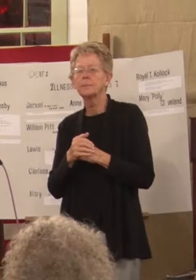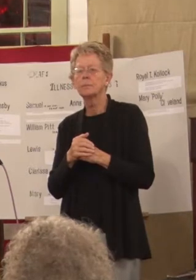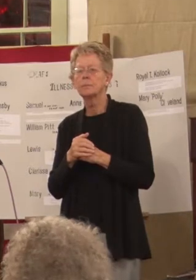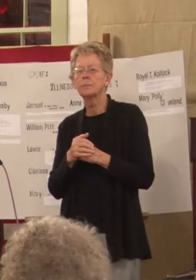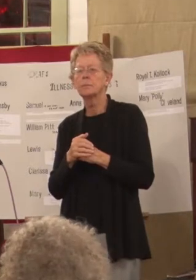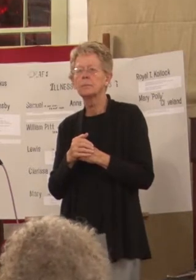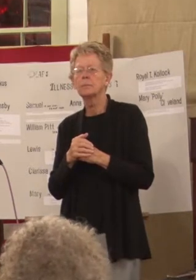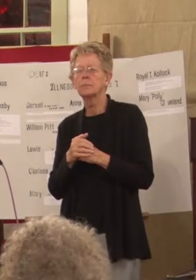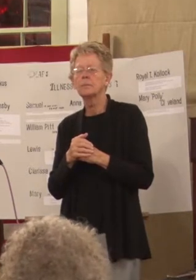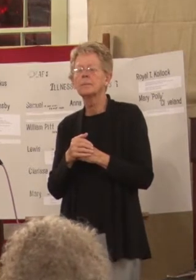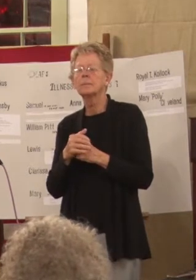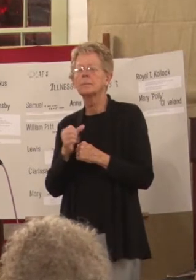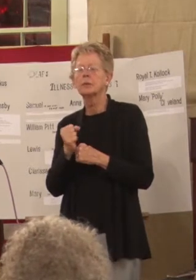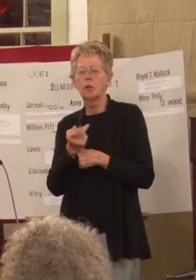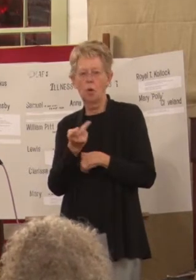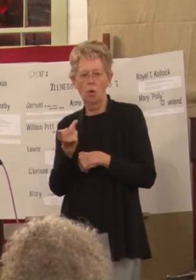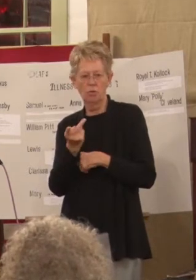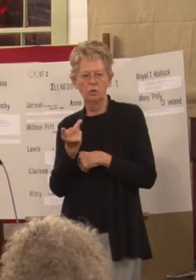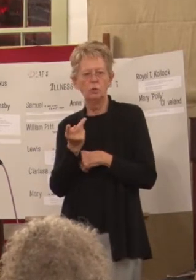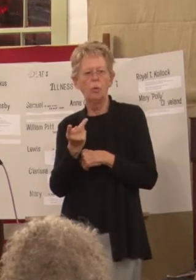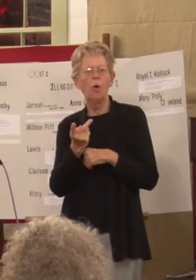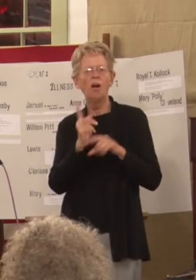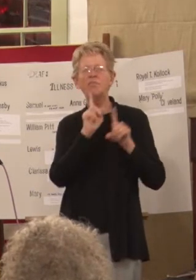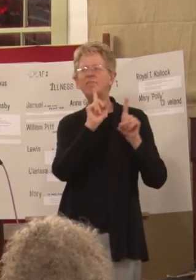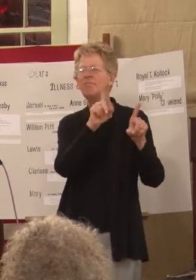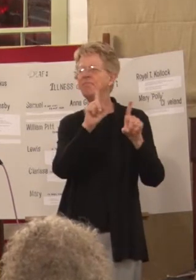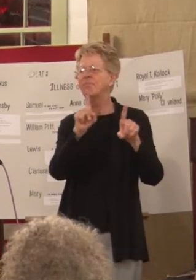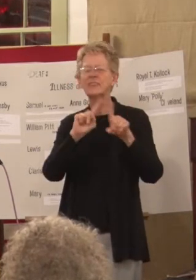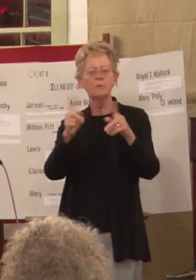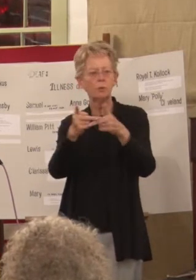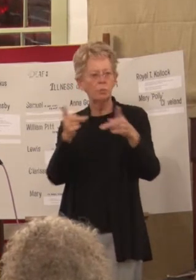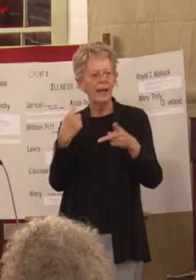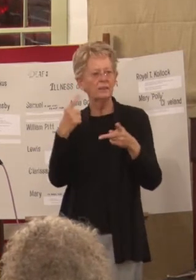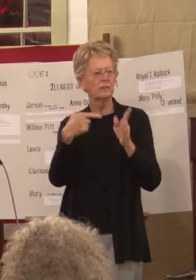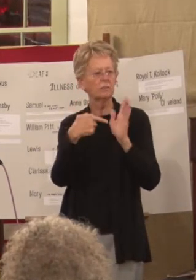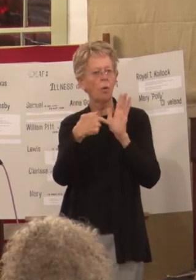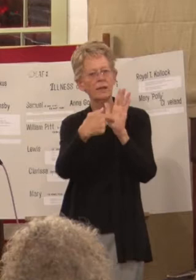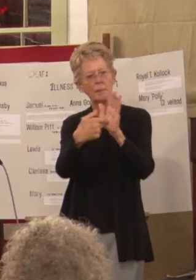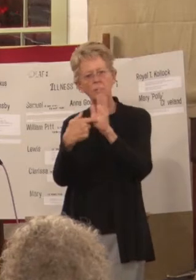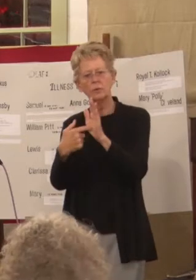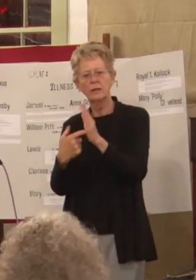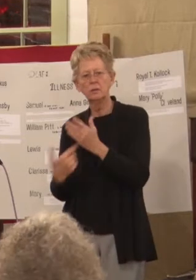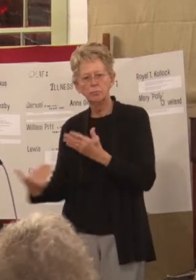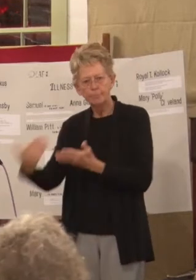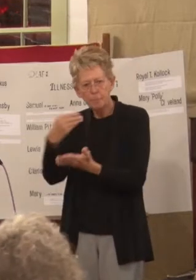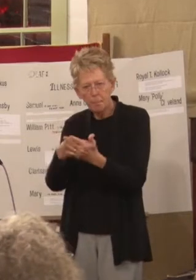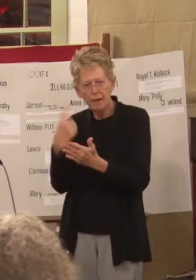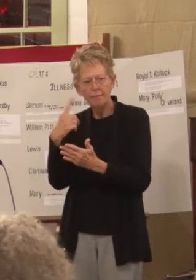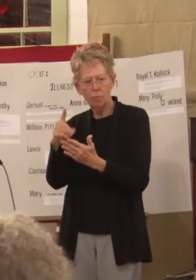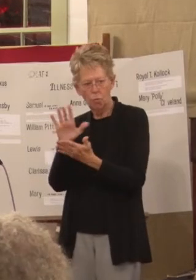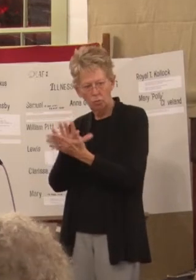did demonstrations to get money to support the school, and with that, they,